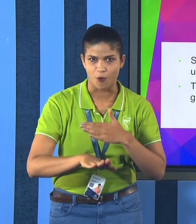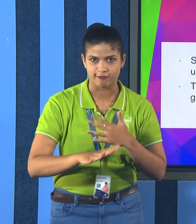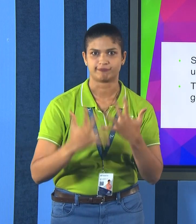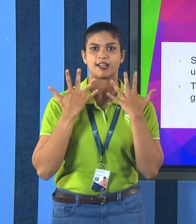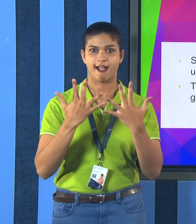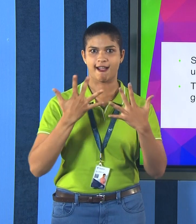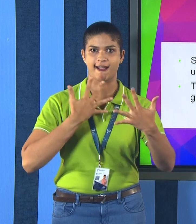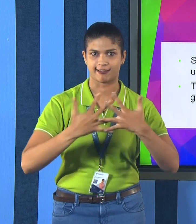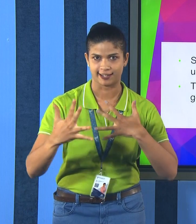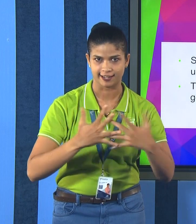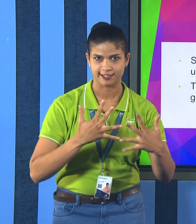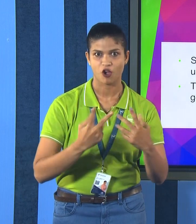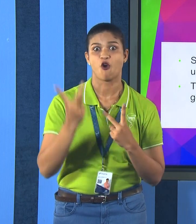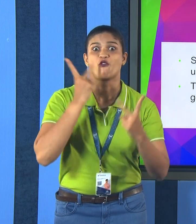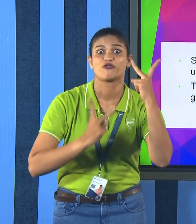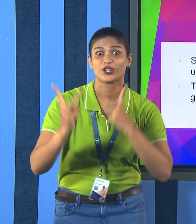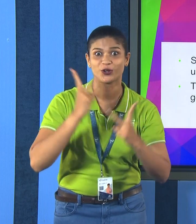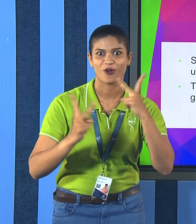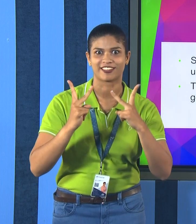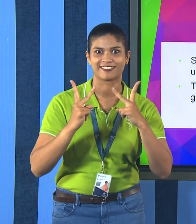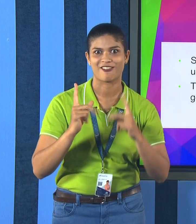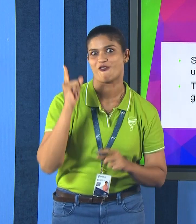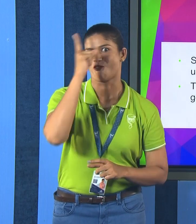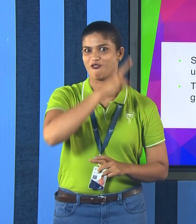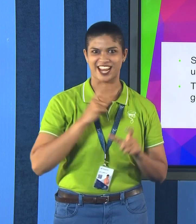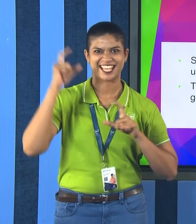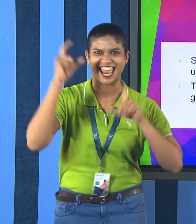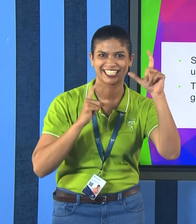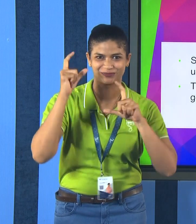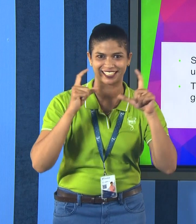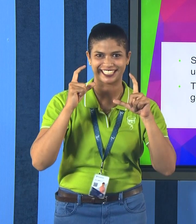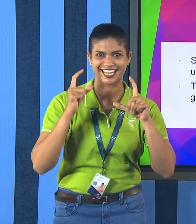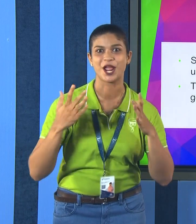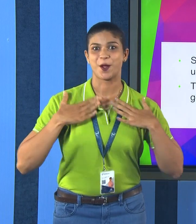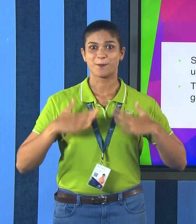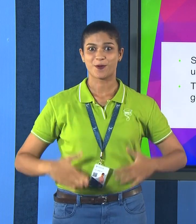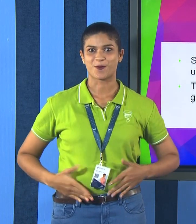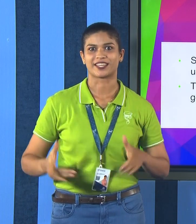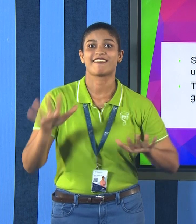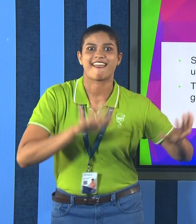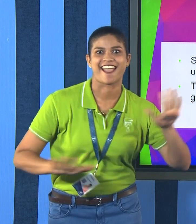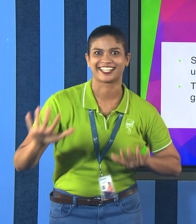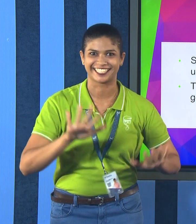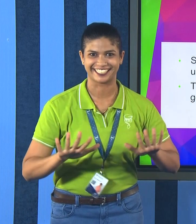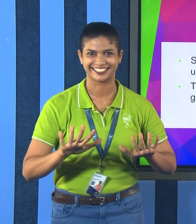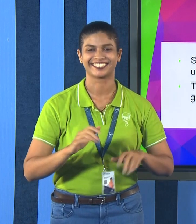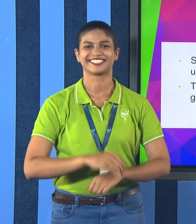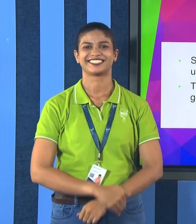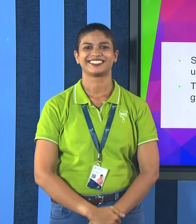hands, visual, facial expressions, body language and